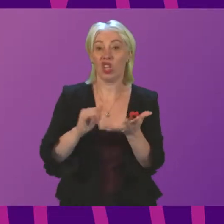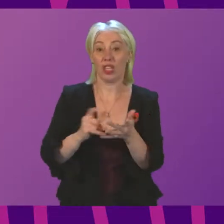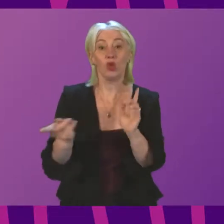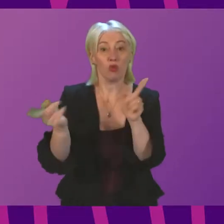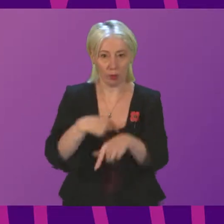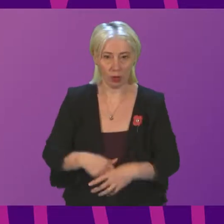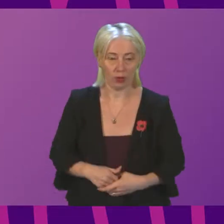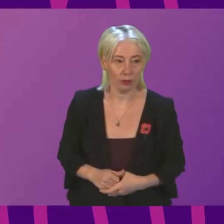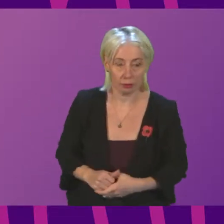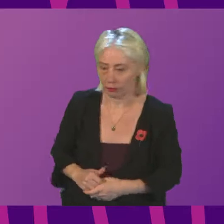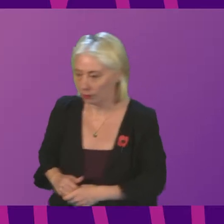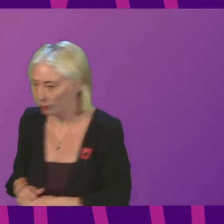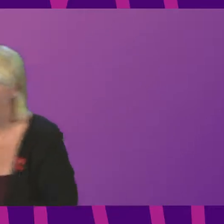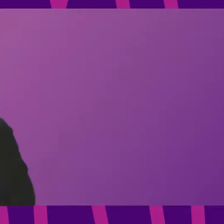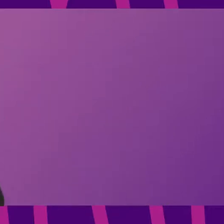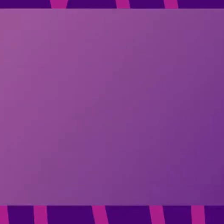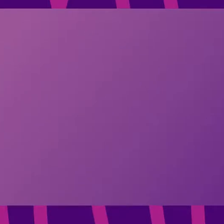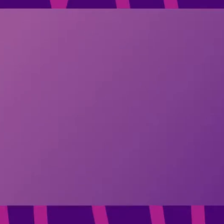Question number two, Anna Sarwa.